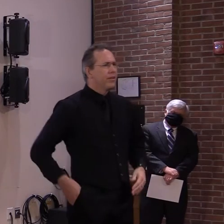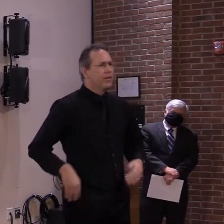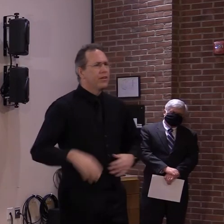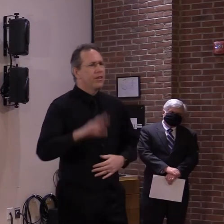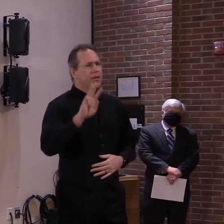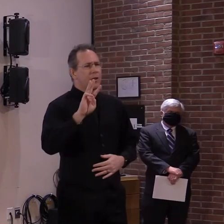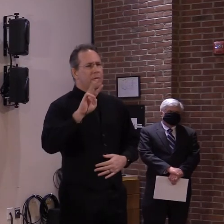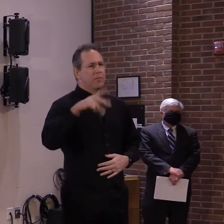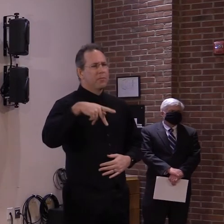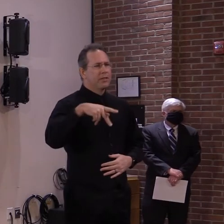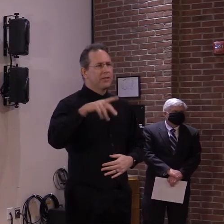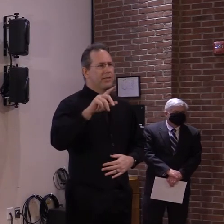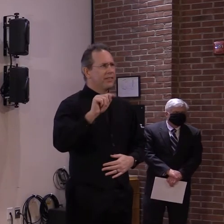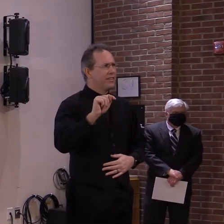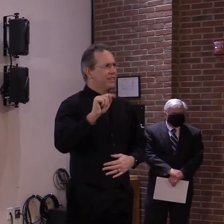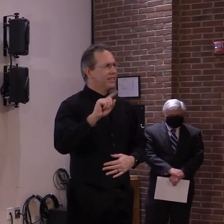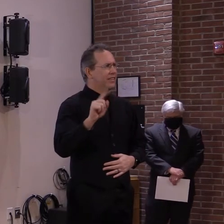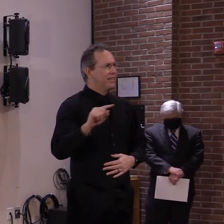Matt WPTT.